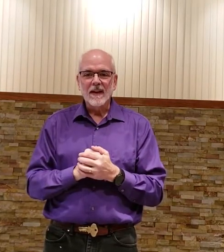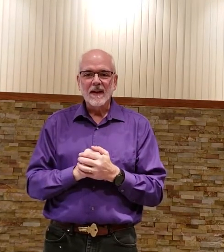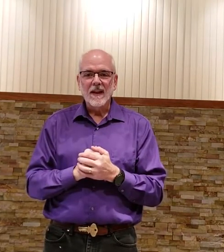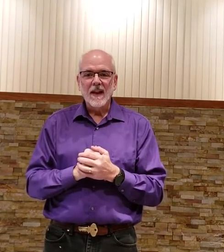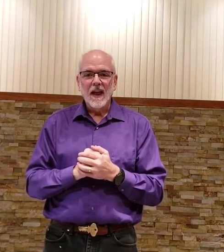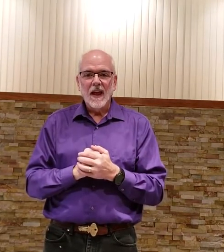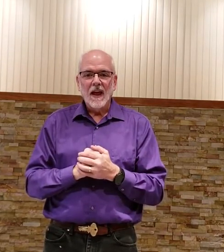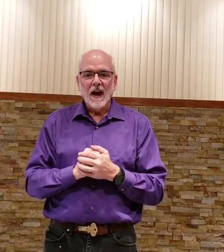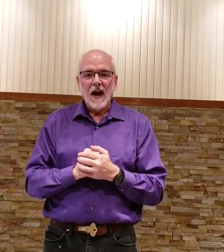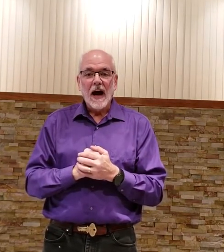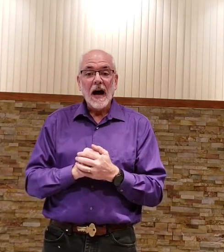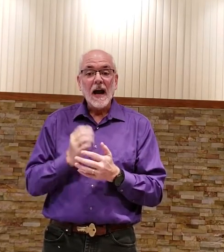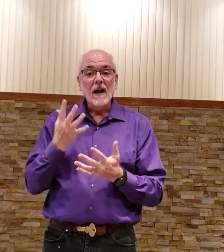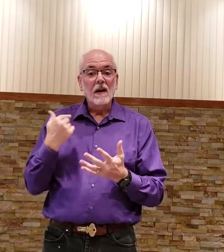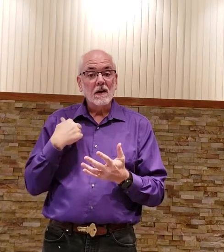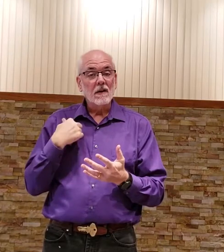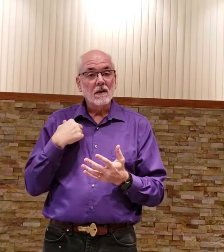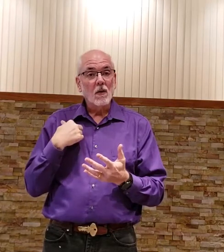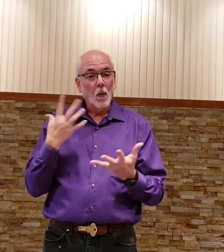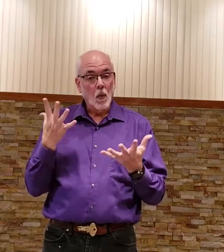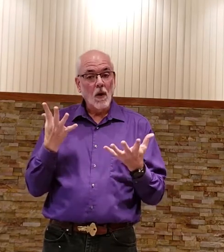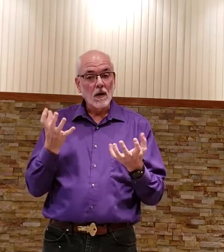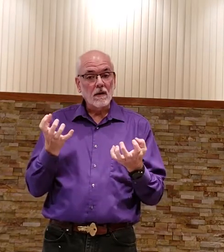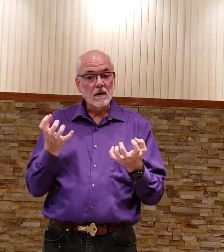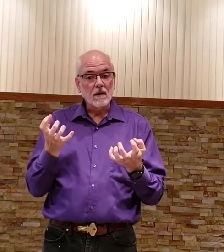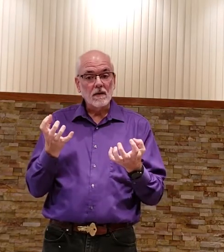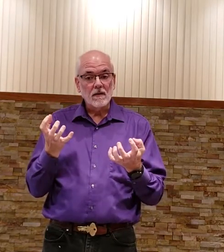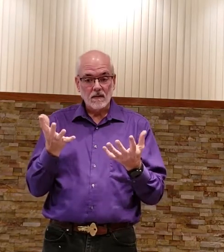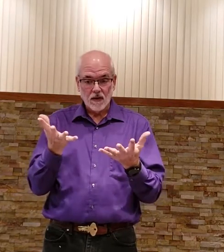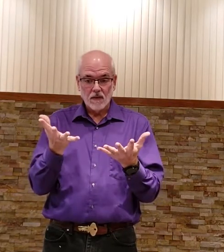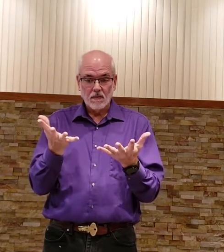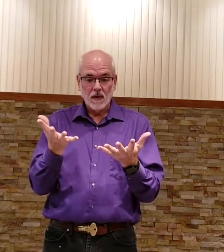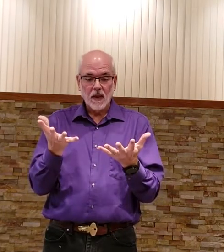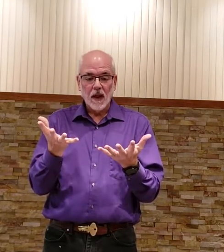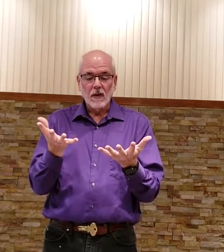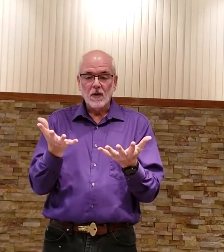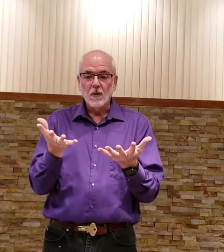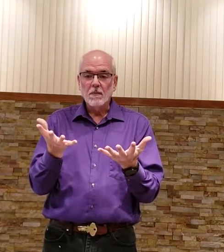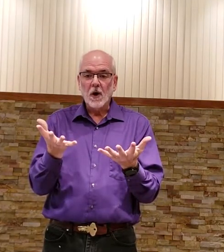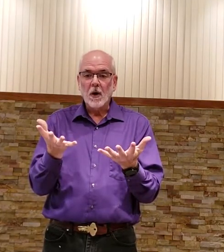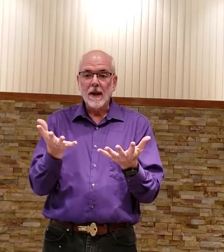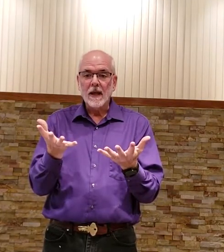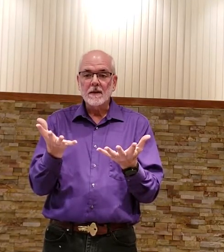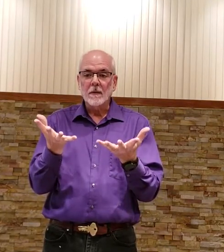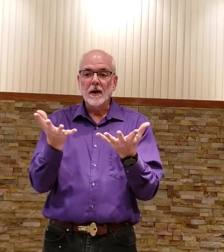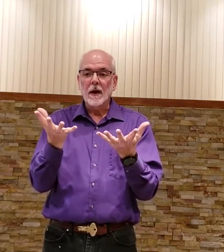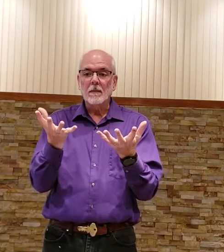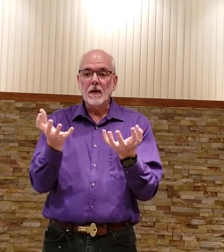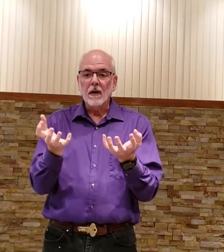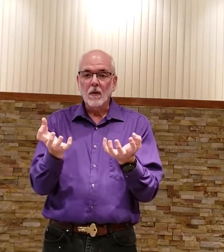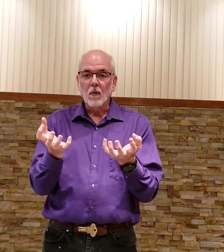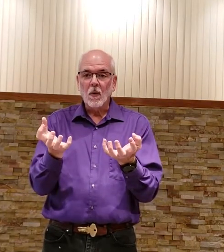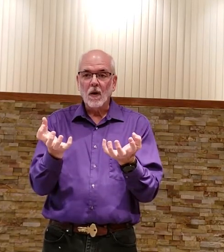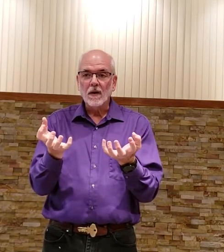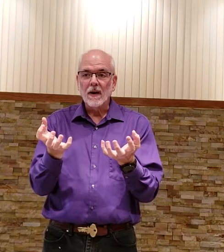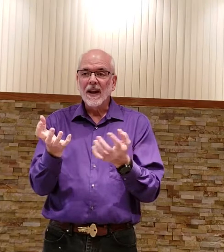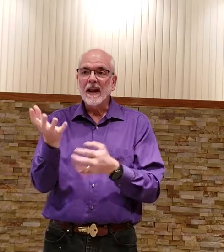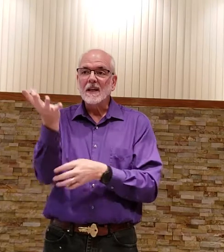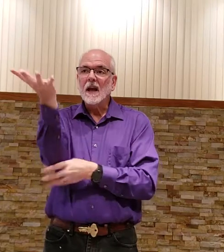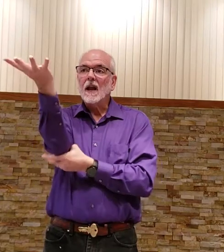i want two palm hands coming up want it's kind of